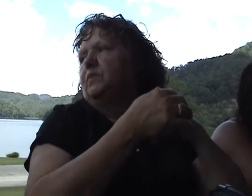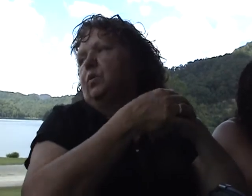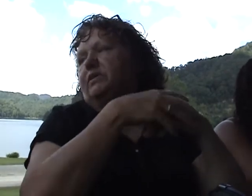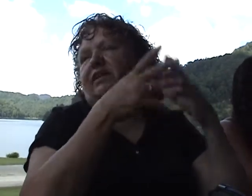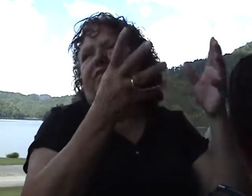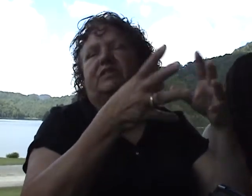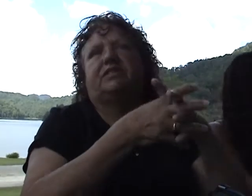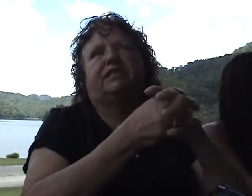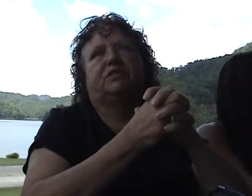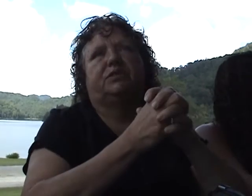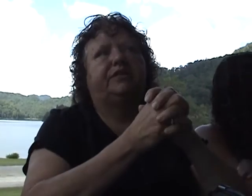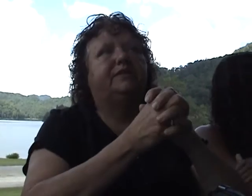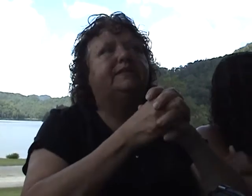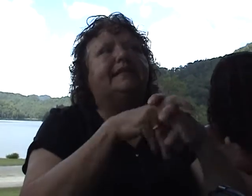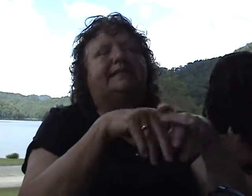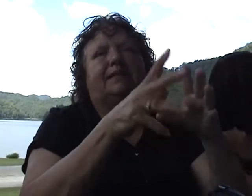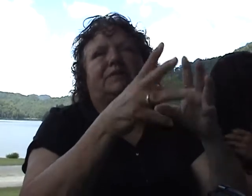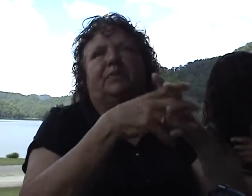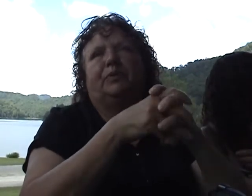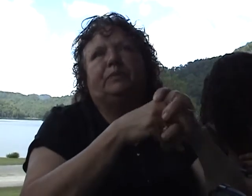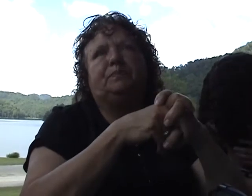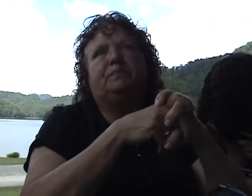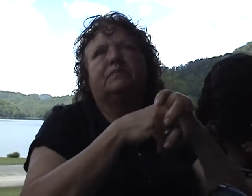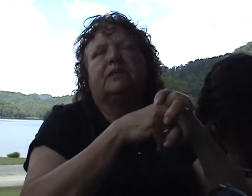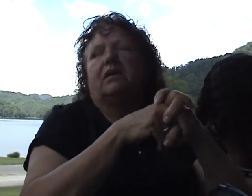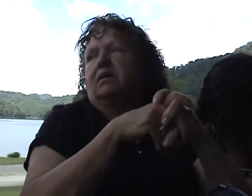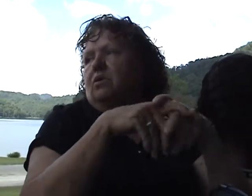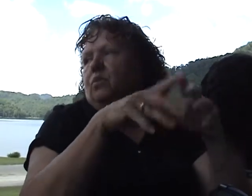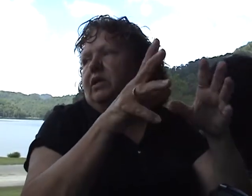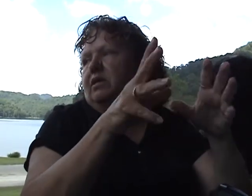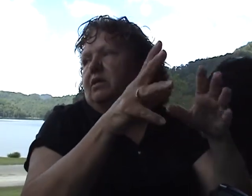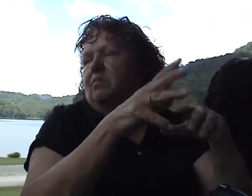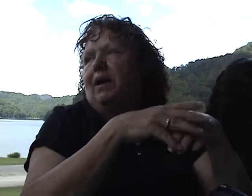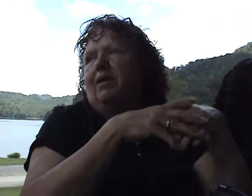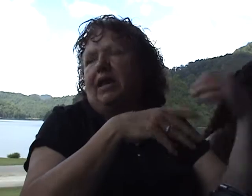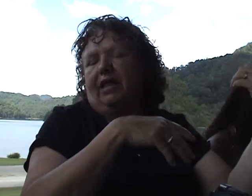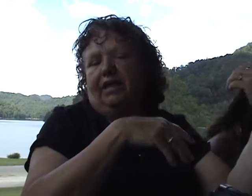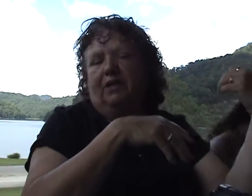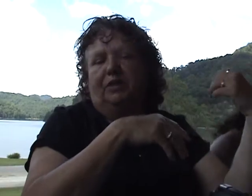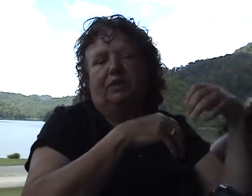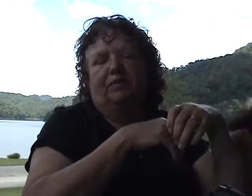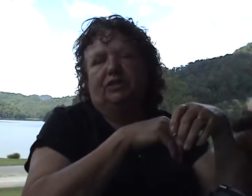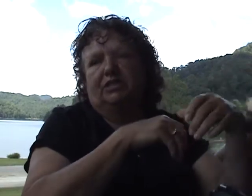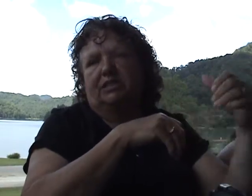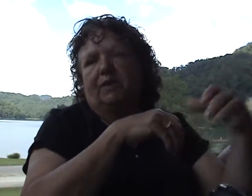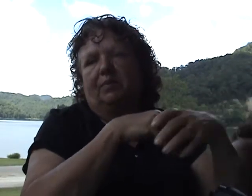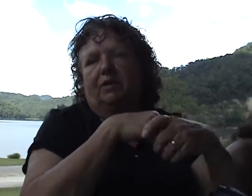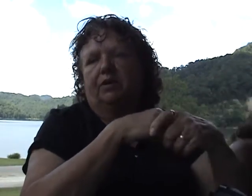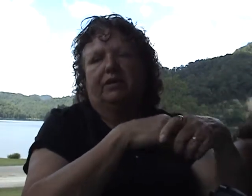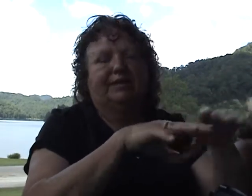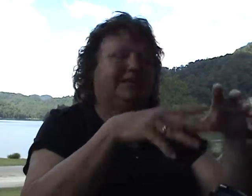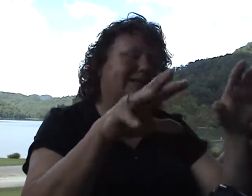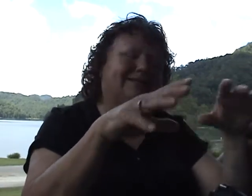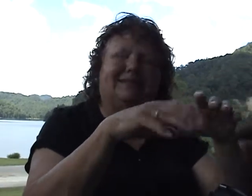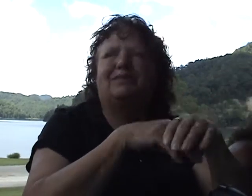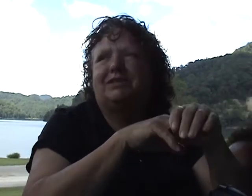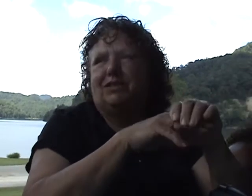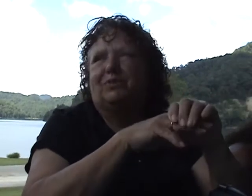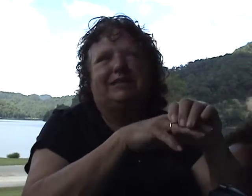We always have the first day of school dinner, September. We bought, Allie come to get me. says, Mom, come here. And I said, what do you want?